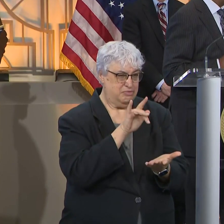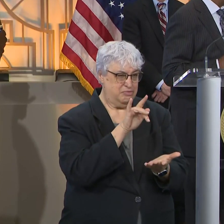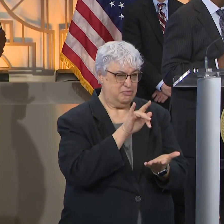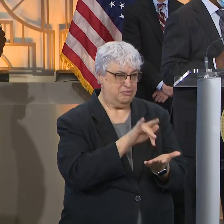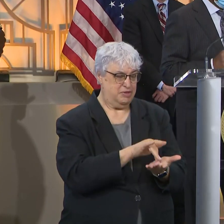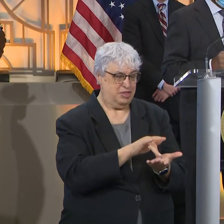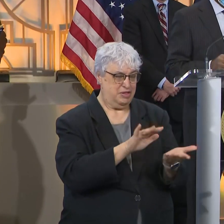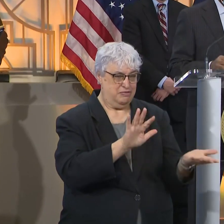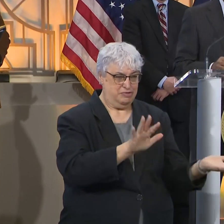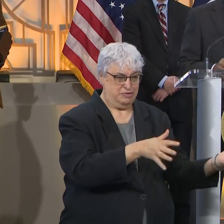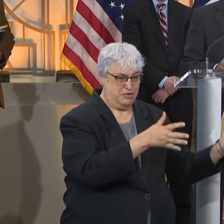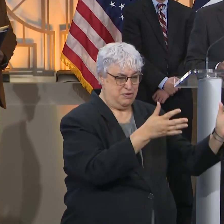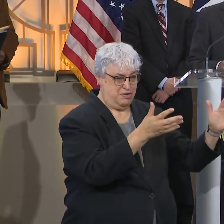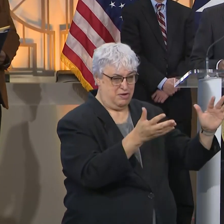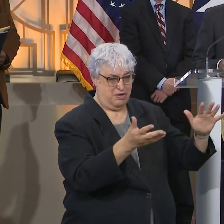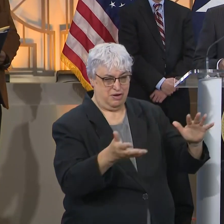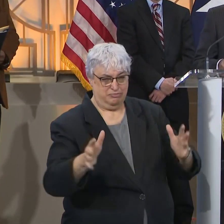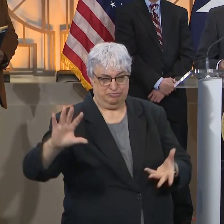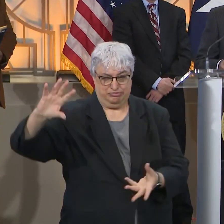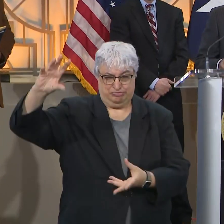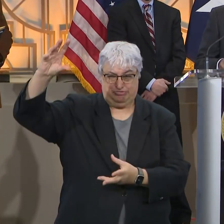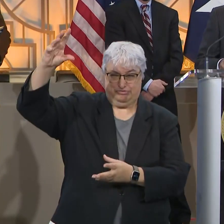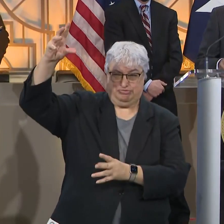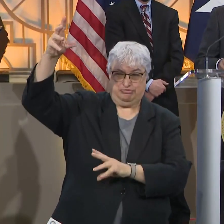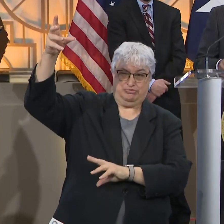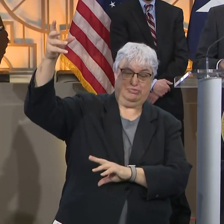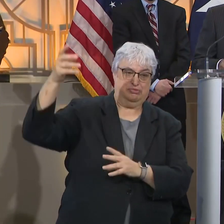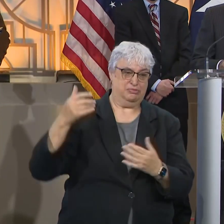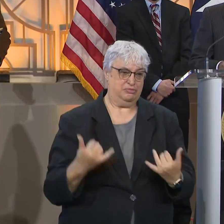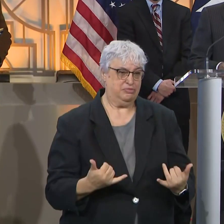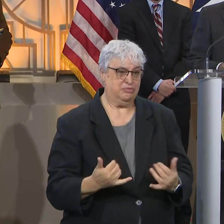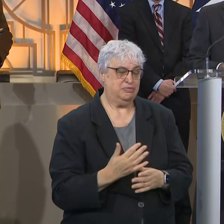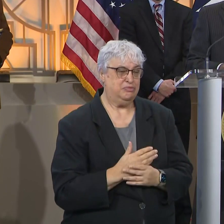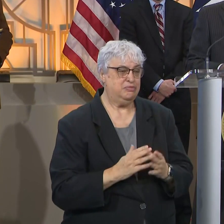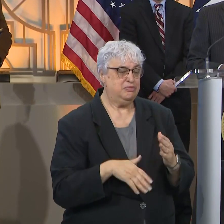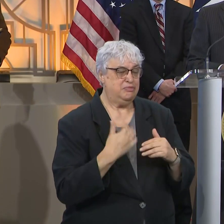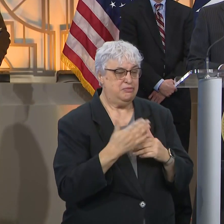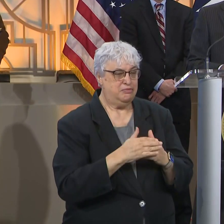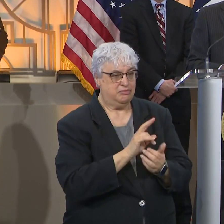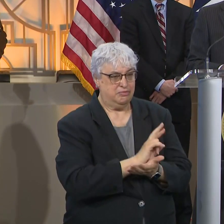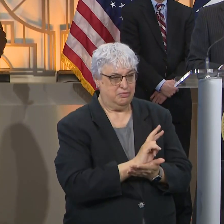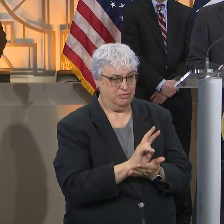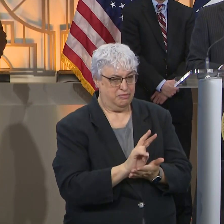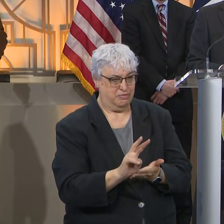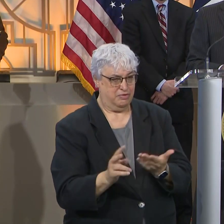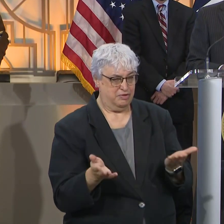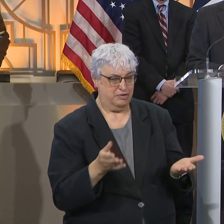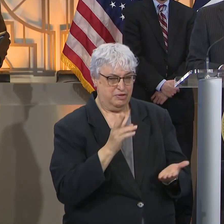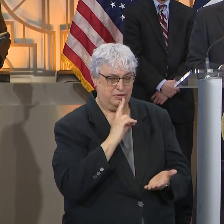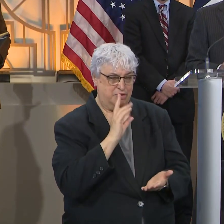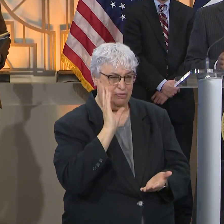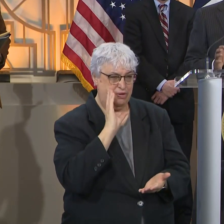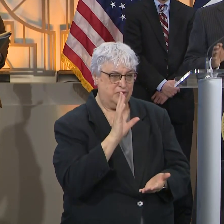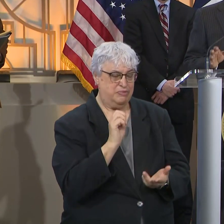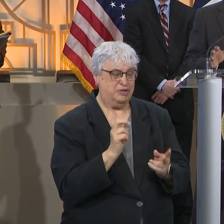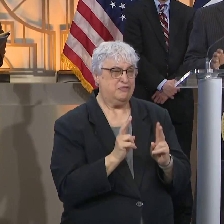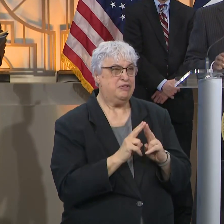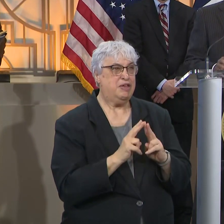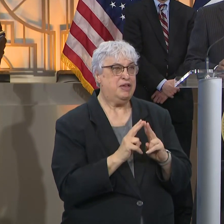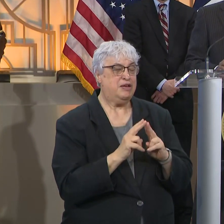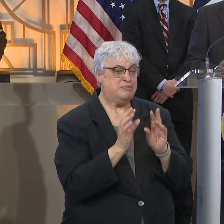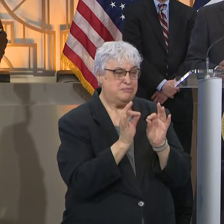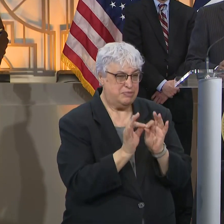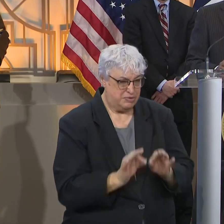storm right now. And I suspect that the next two weeks for the city of Houston will be very, very important